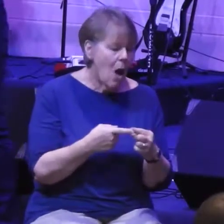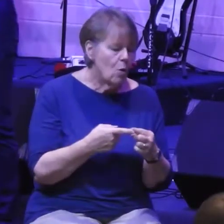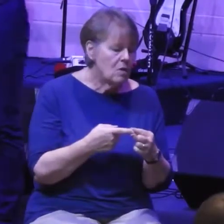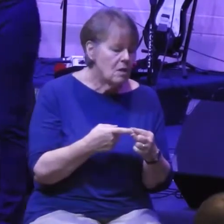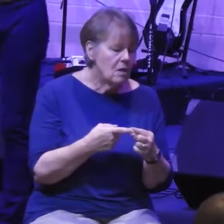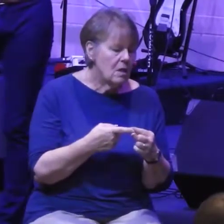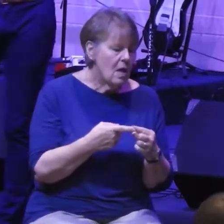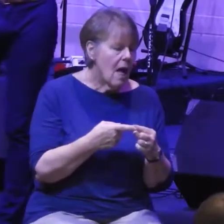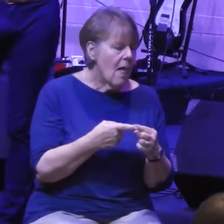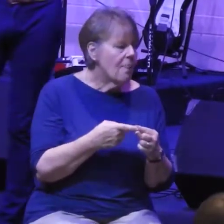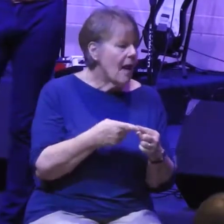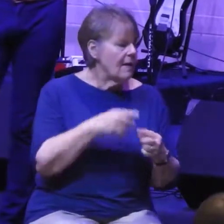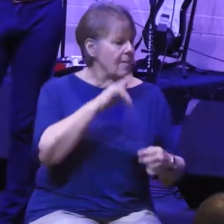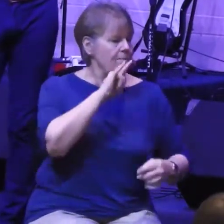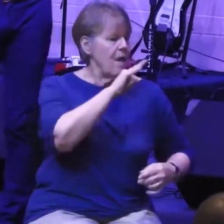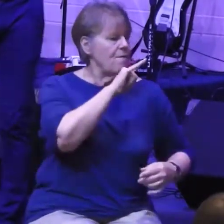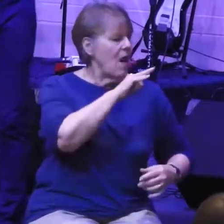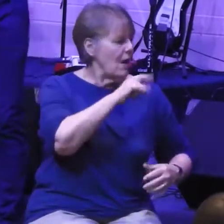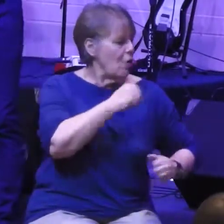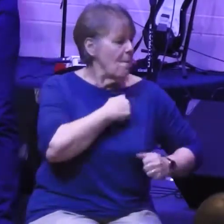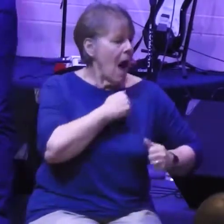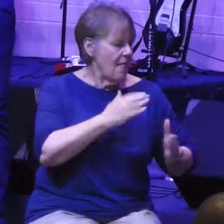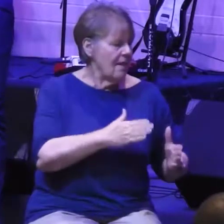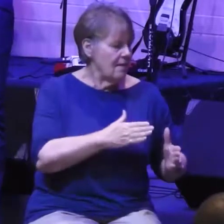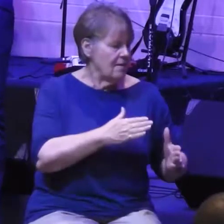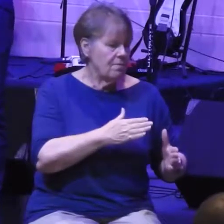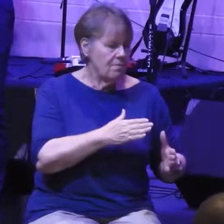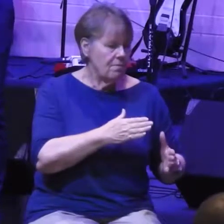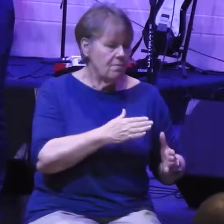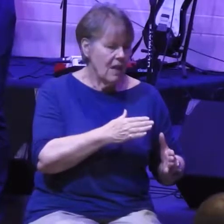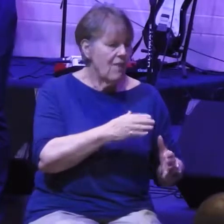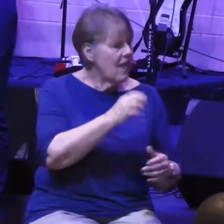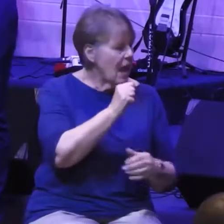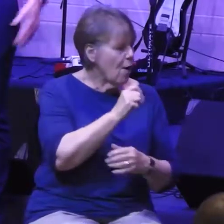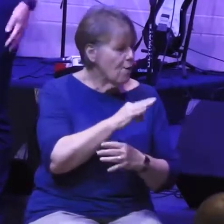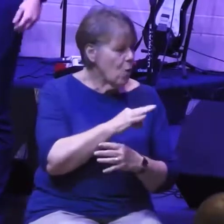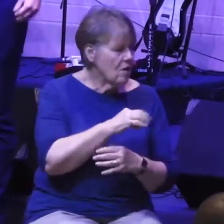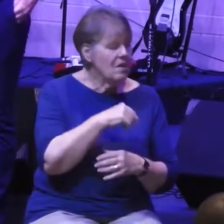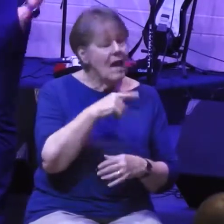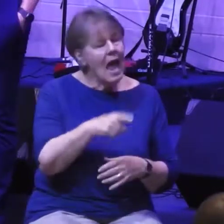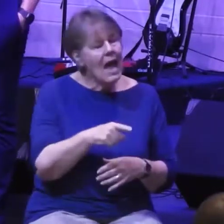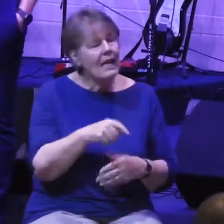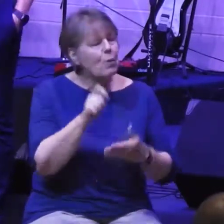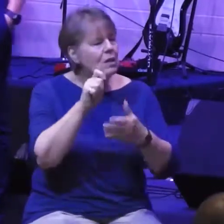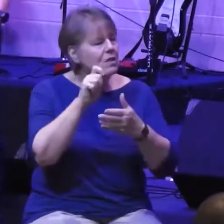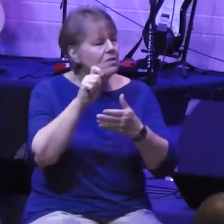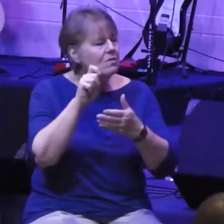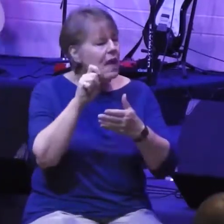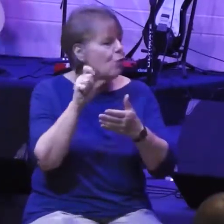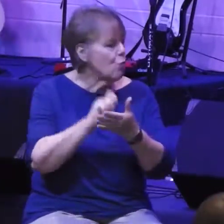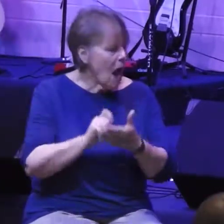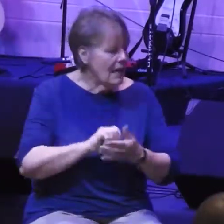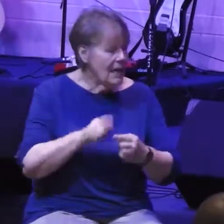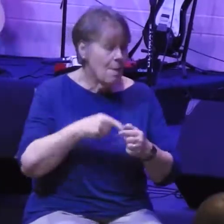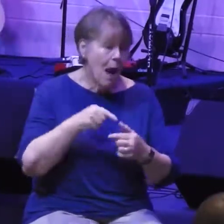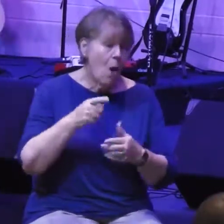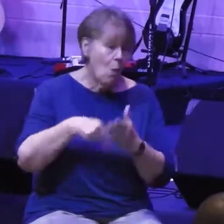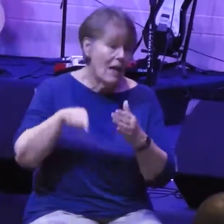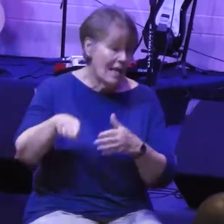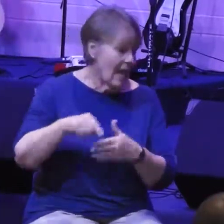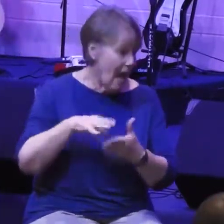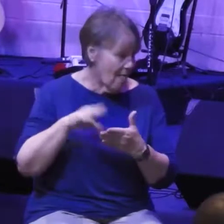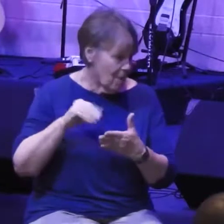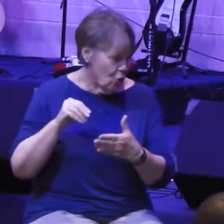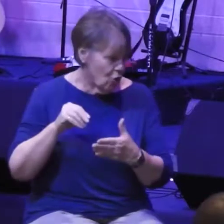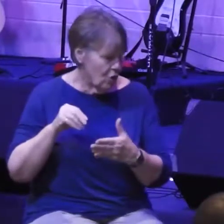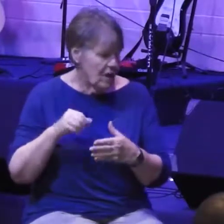fighter pilot in the Air Force, and so he was talking about what he had learned about fighter pilots in the Korean War. Now, I'm not a Korean War expert, so